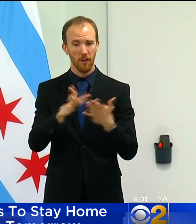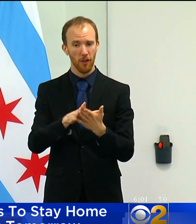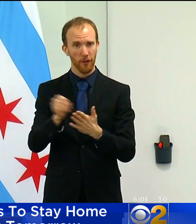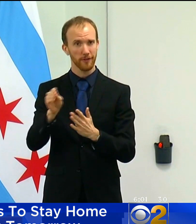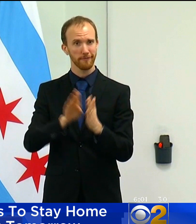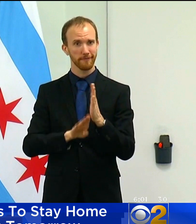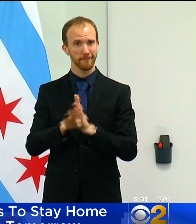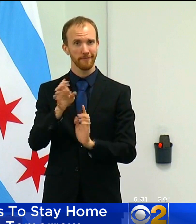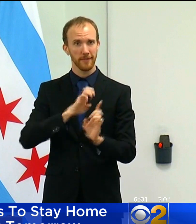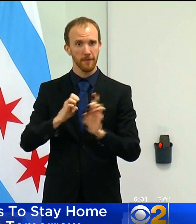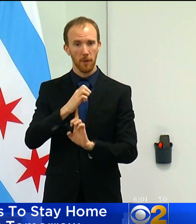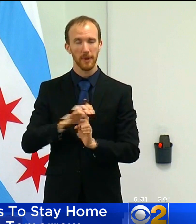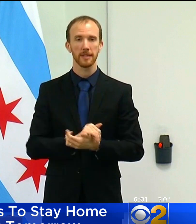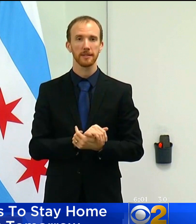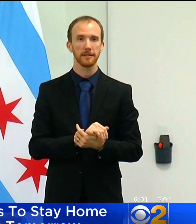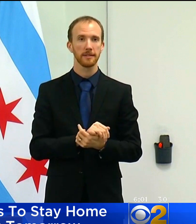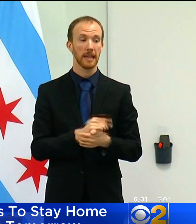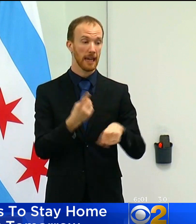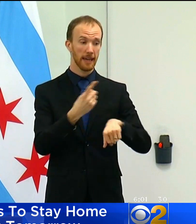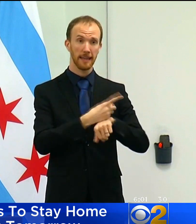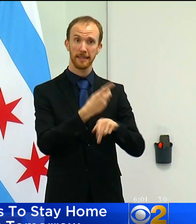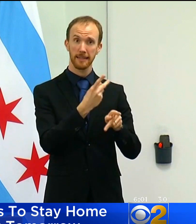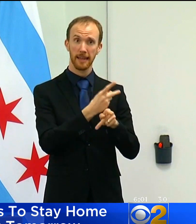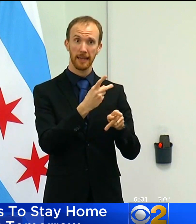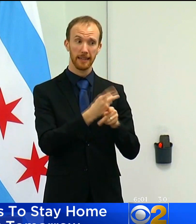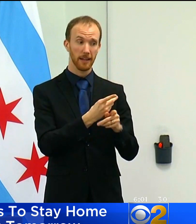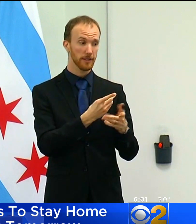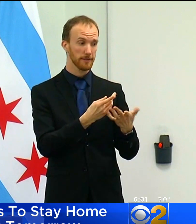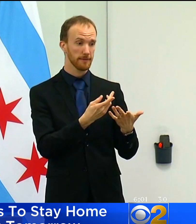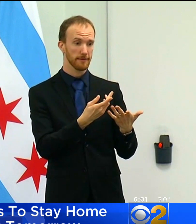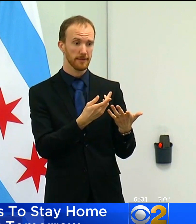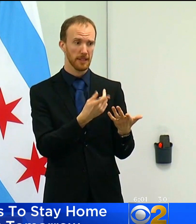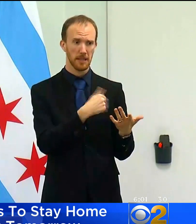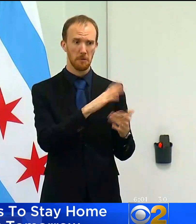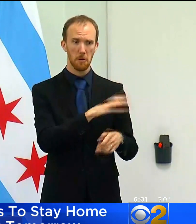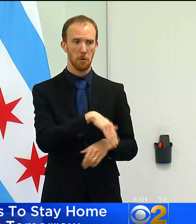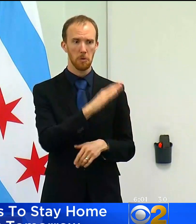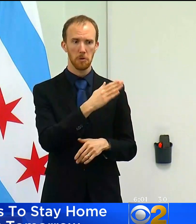And in the case of daycares they have been open since June.